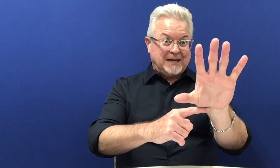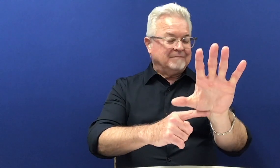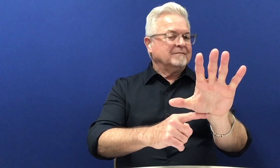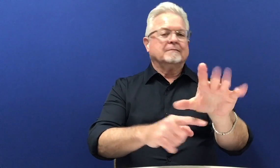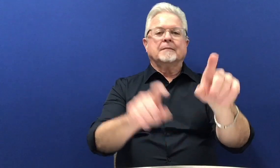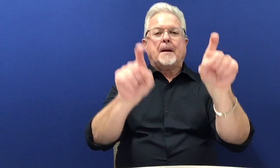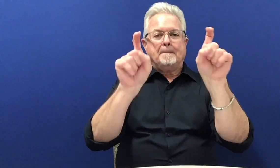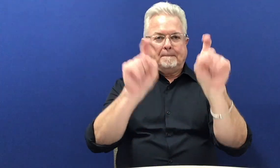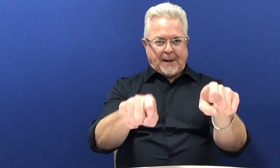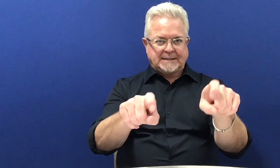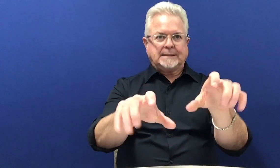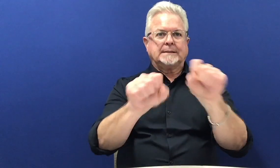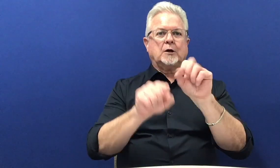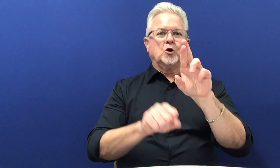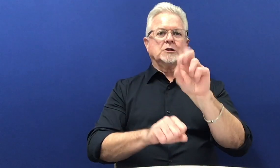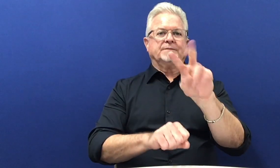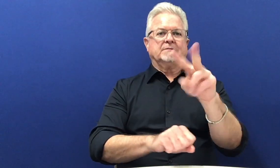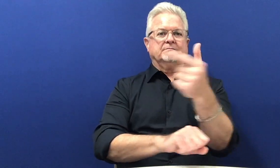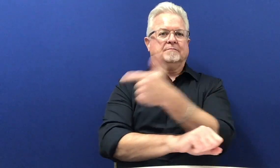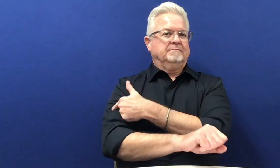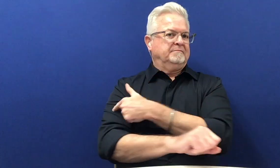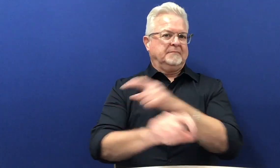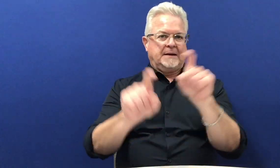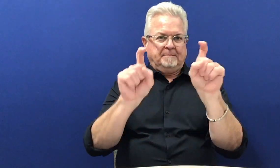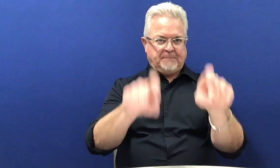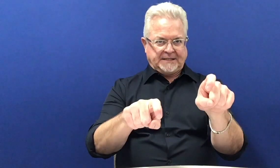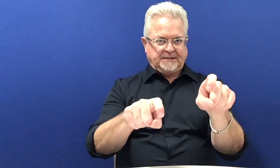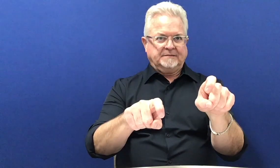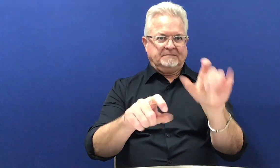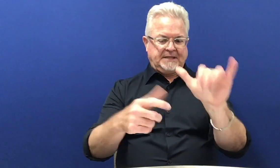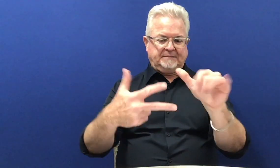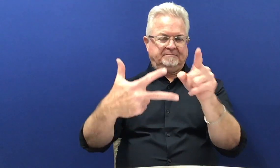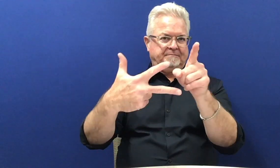75 or older, you must get the RSV vaccine.